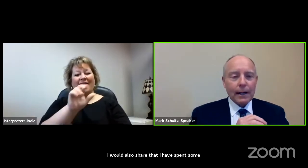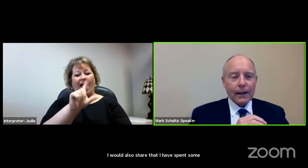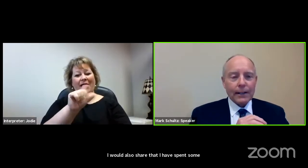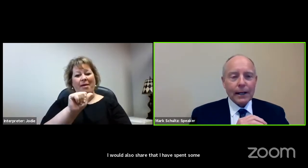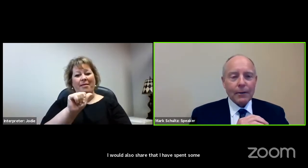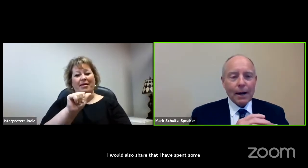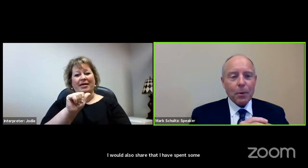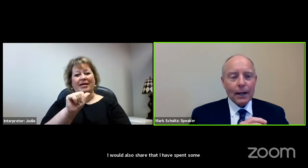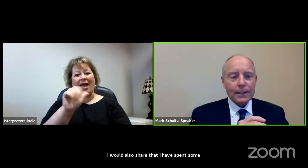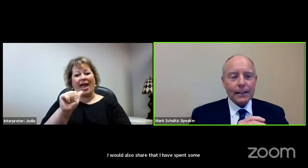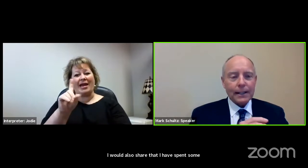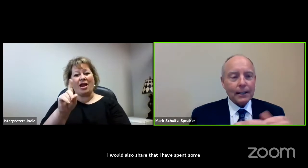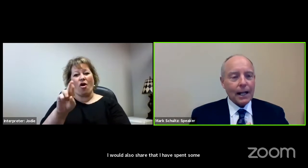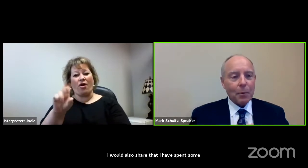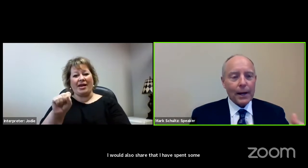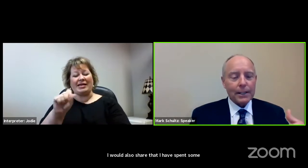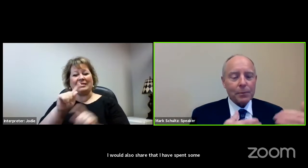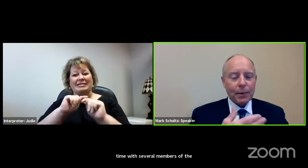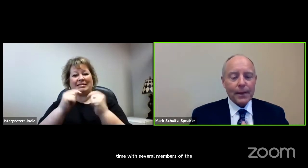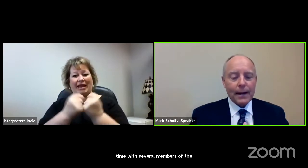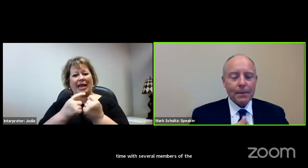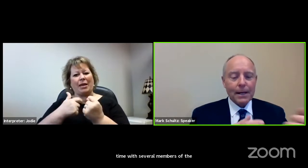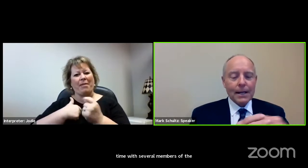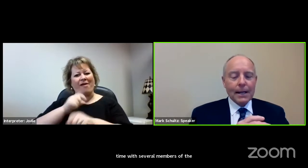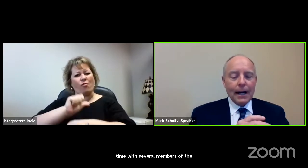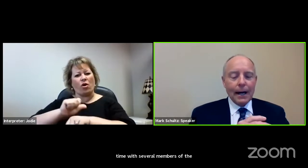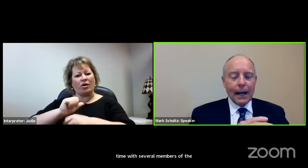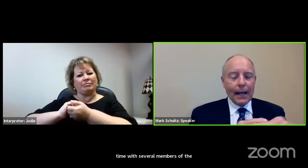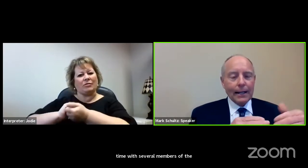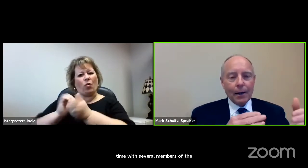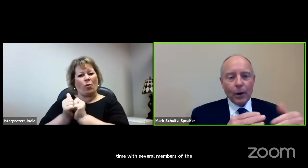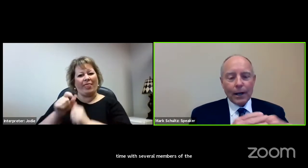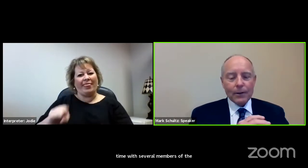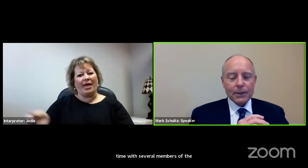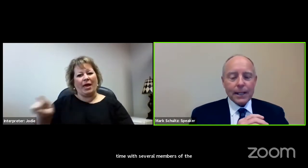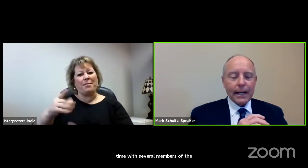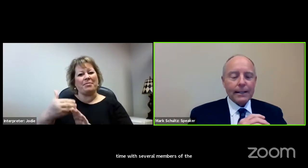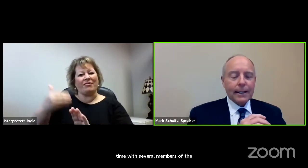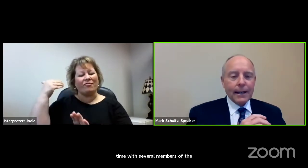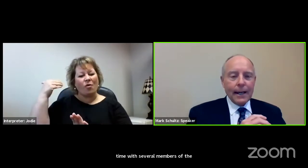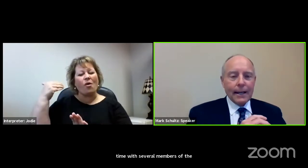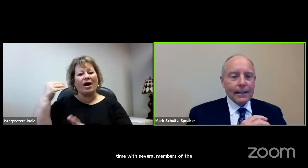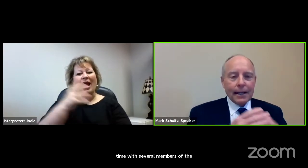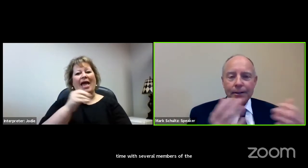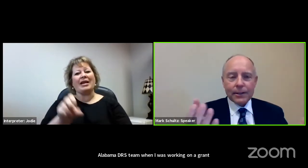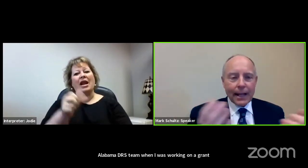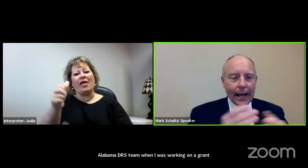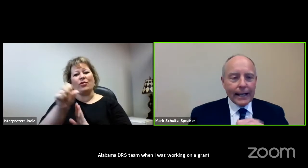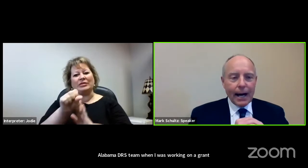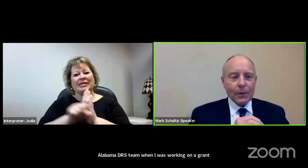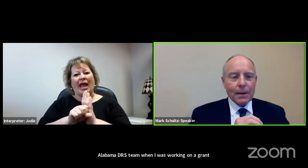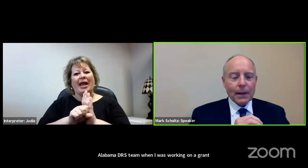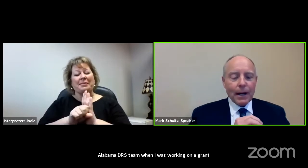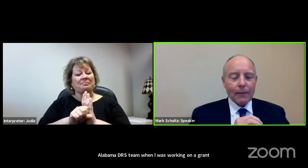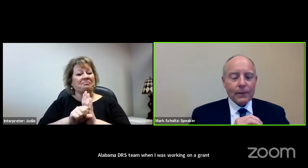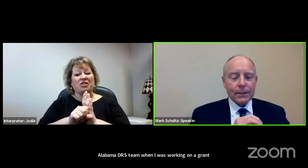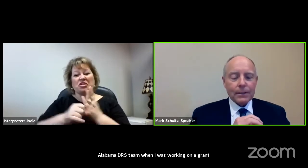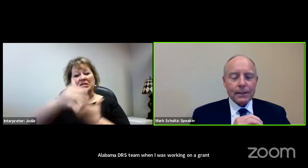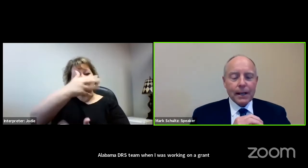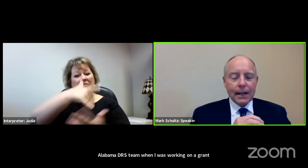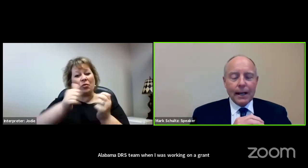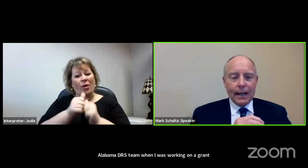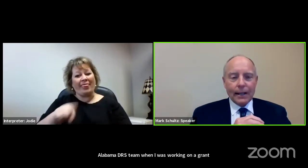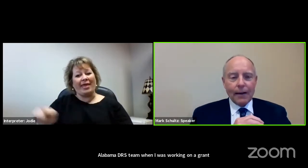I was working on a grant project in collaboration with them in one other state and just hanging out with them at